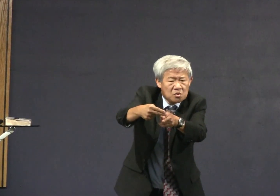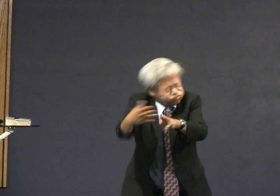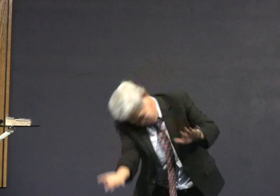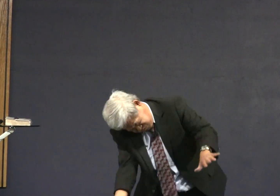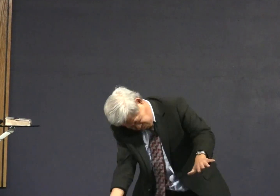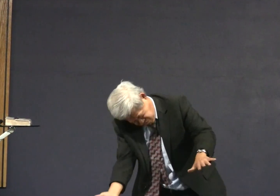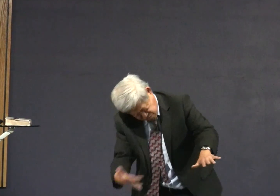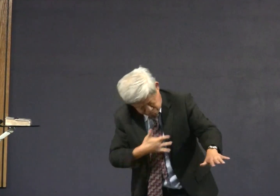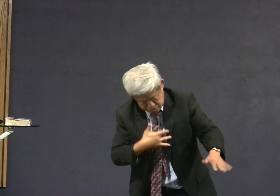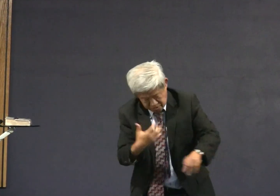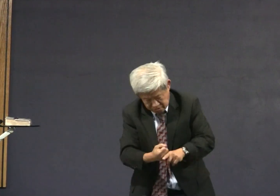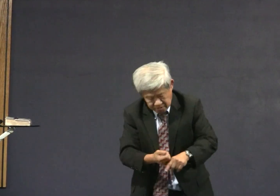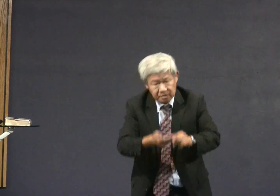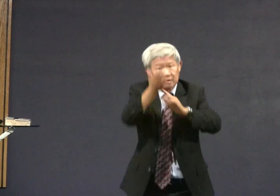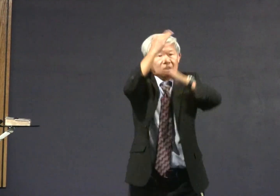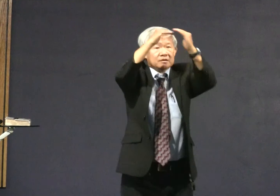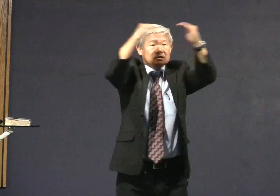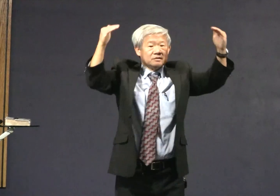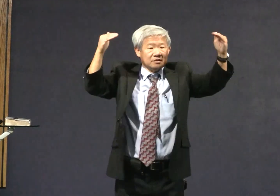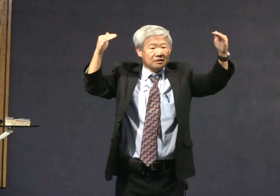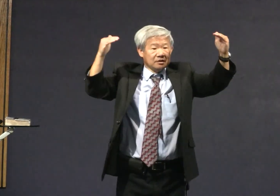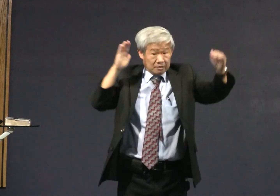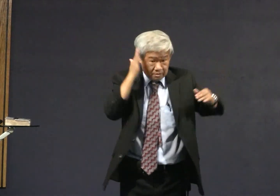and the suffering that we have on earth is temporary.